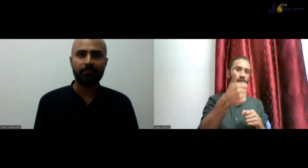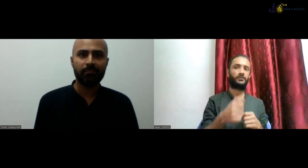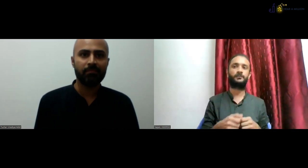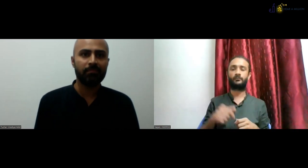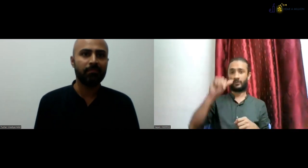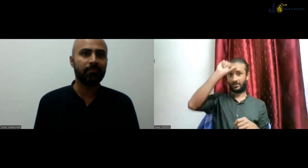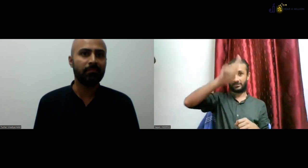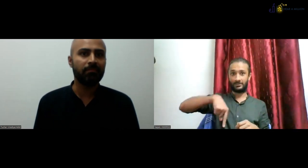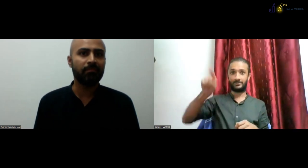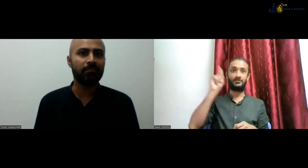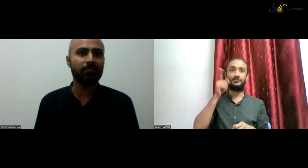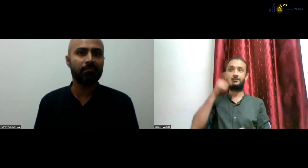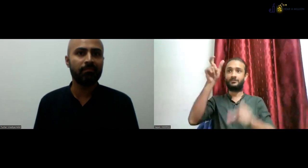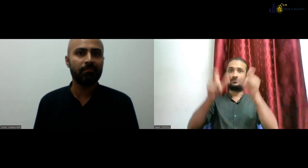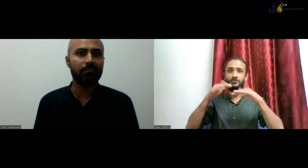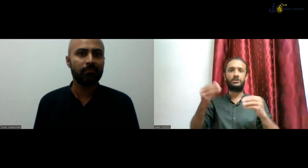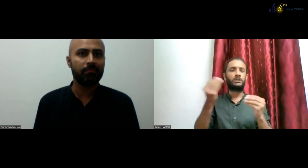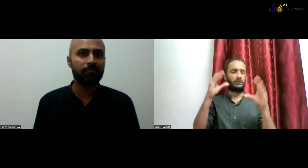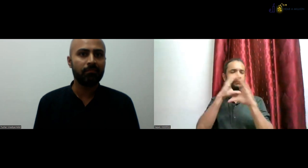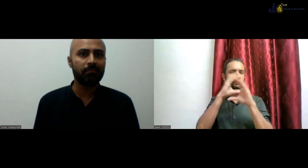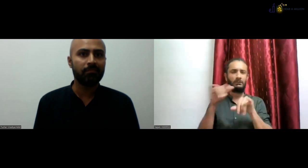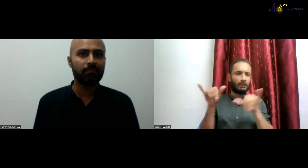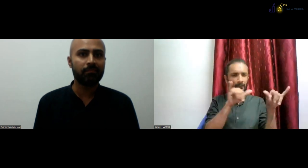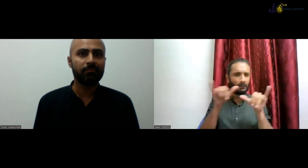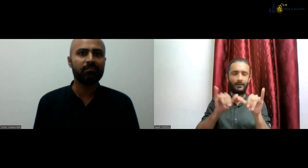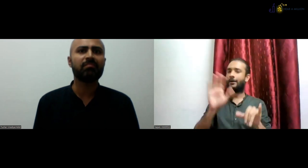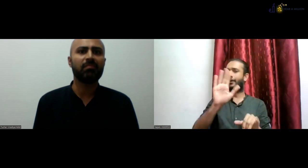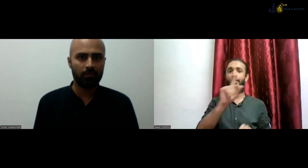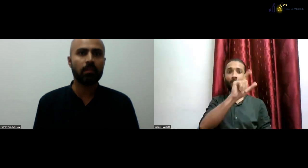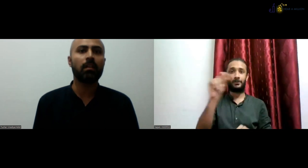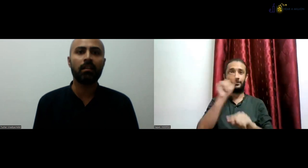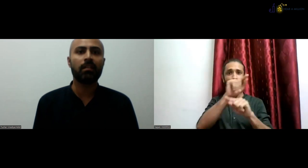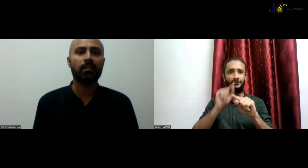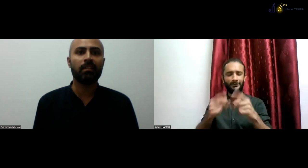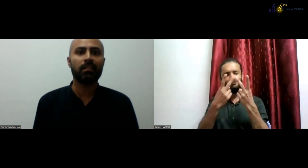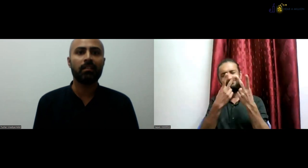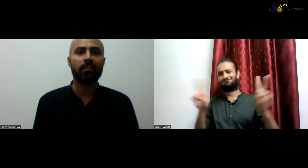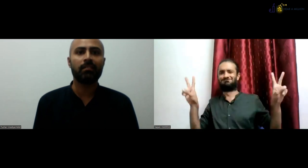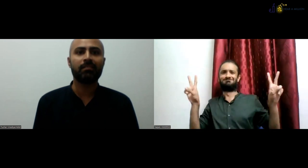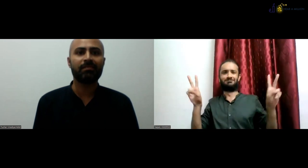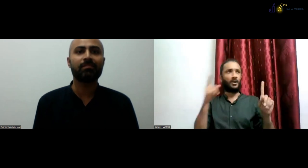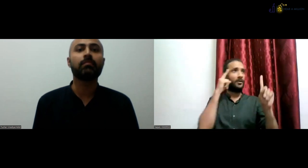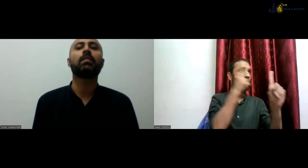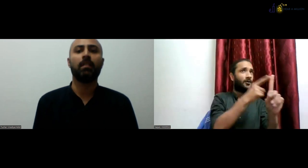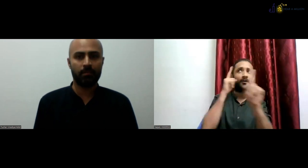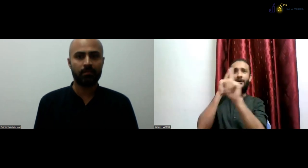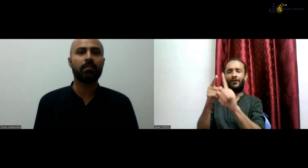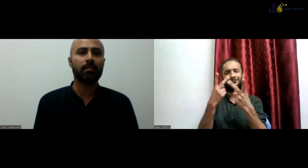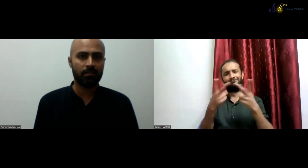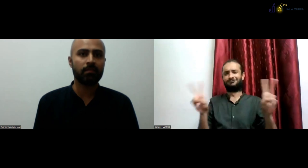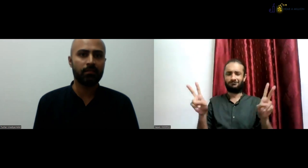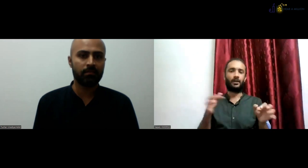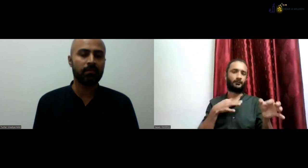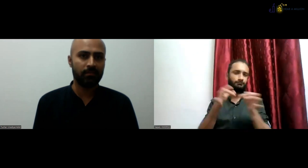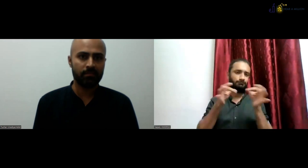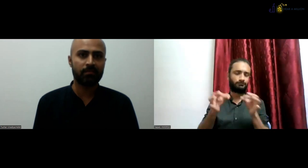What is the difference? That is a good question. I do know that there is confusion and